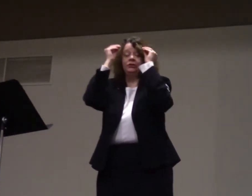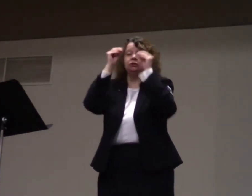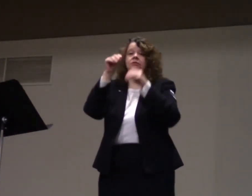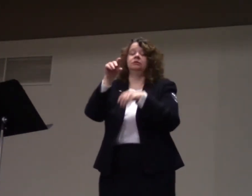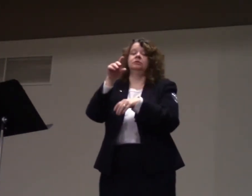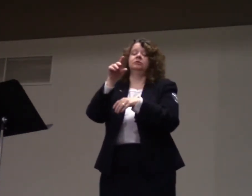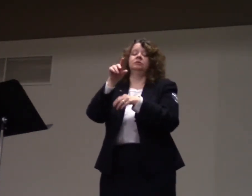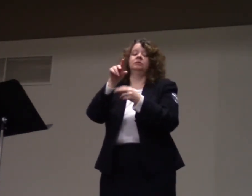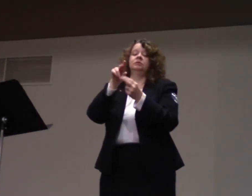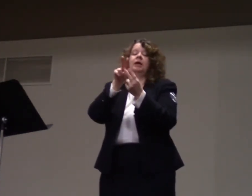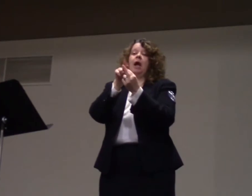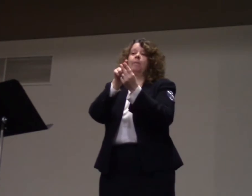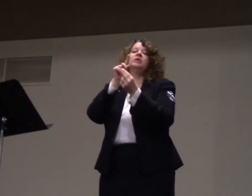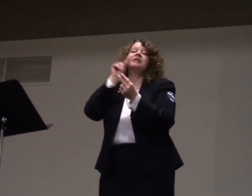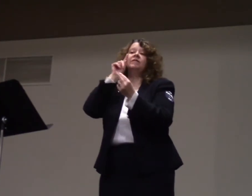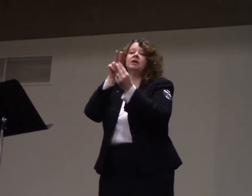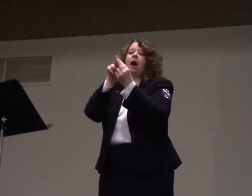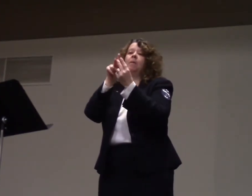I also have some other gifts. I teach both.